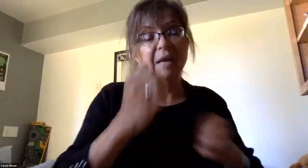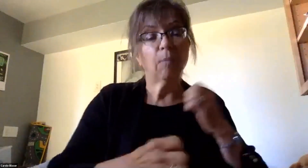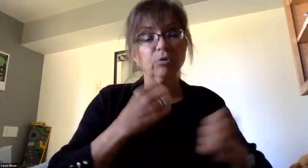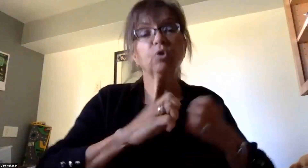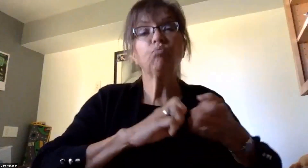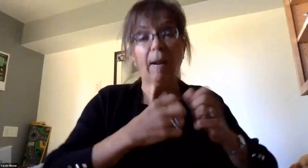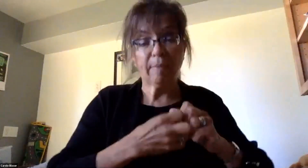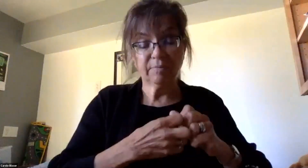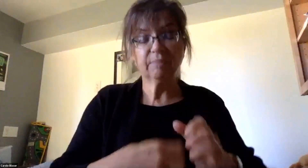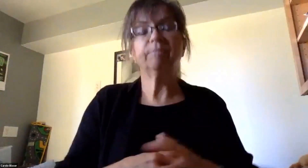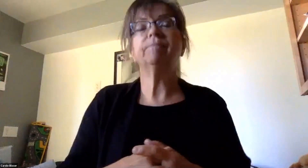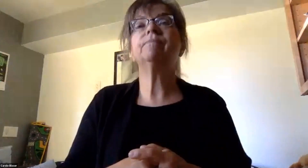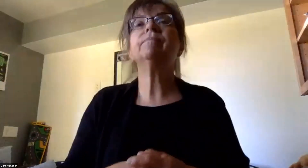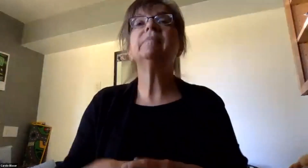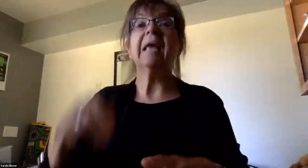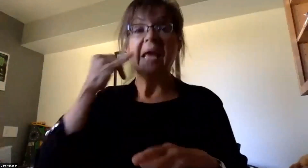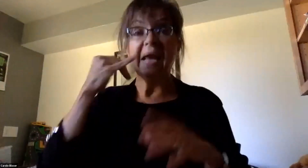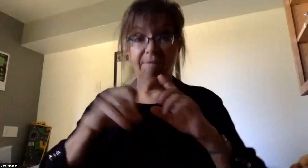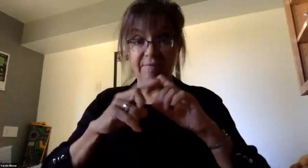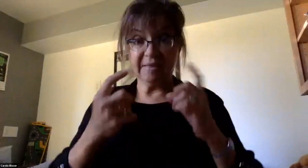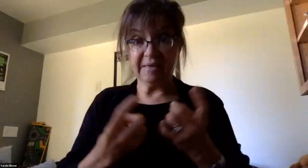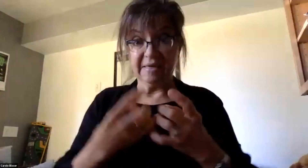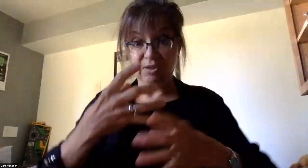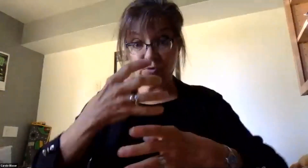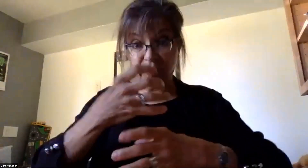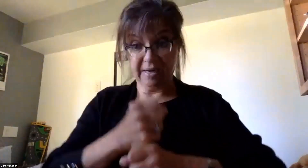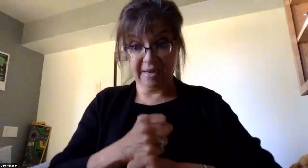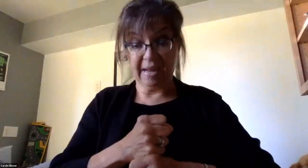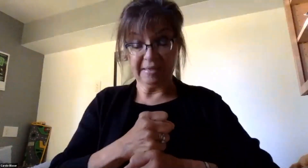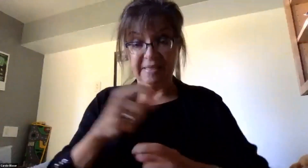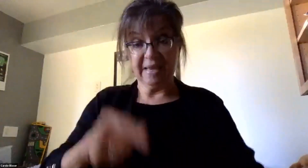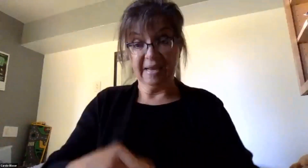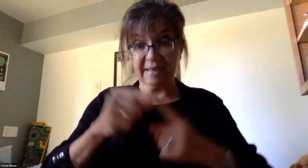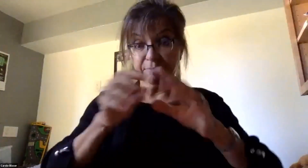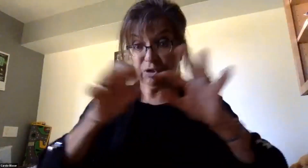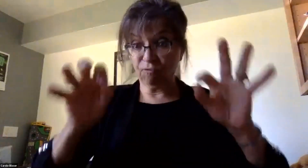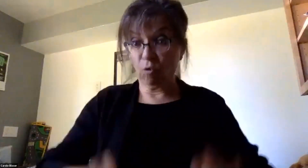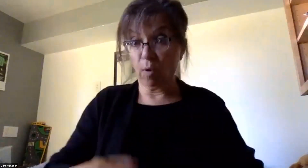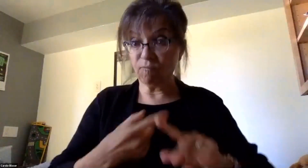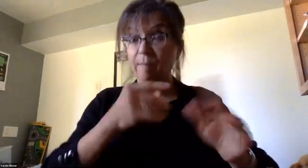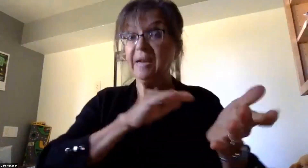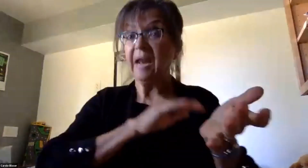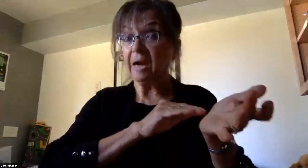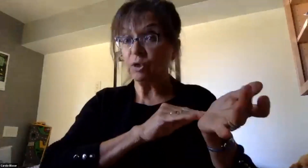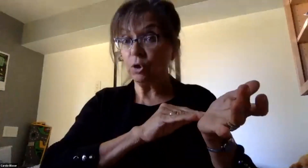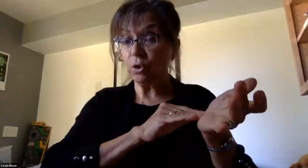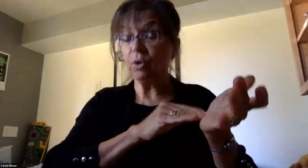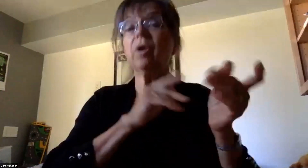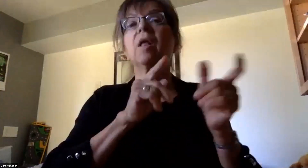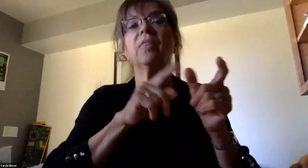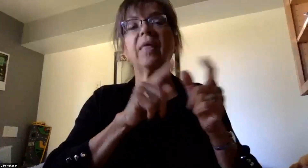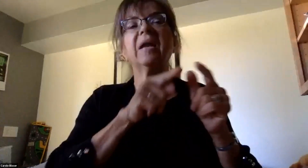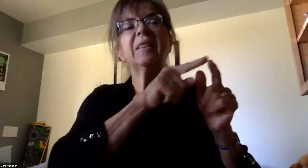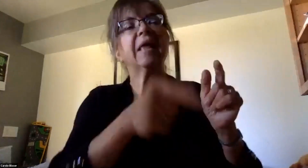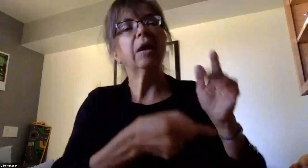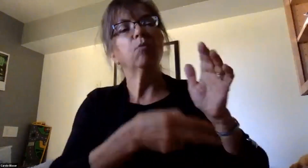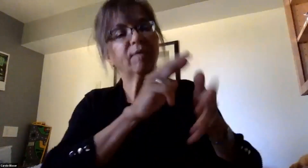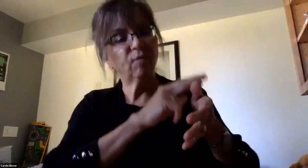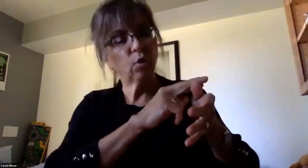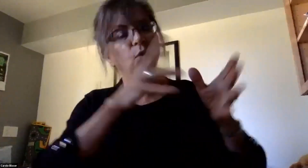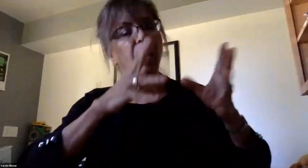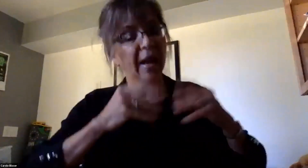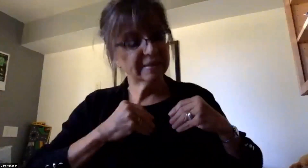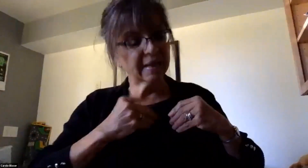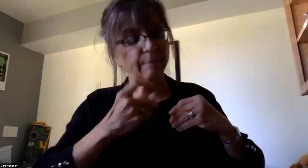If the district receives the medical mask exemption form from a physician, it will be reviewed and accepted or not